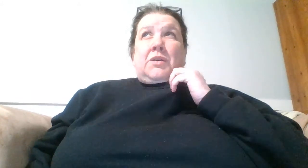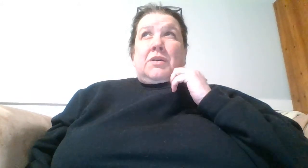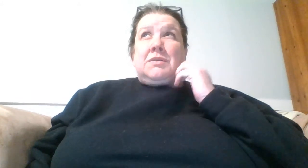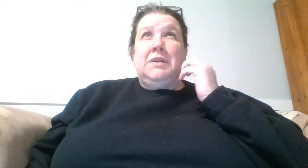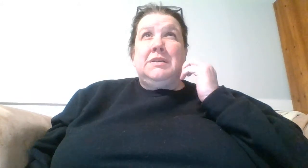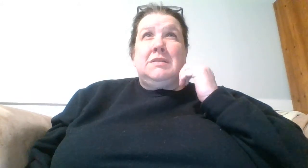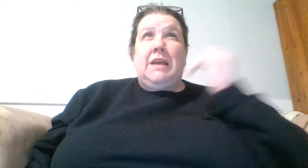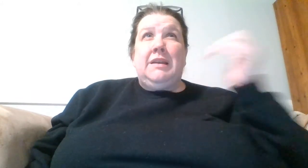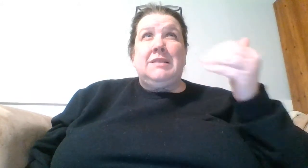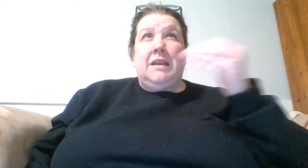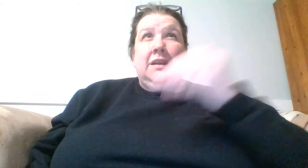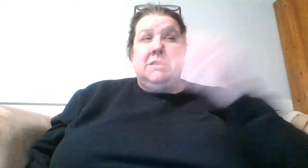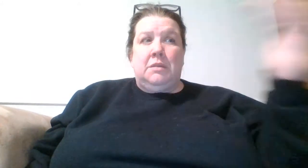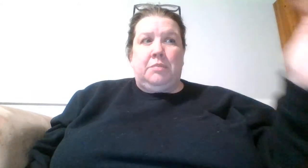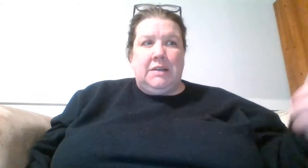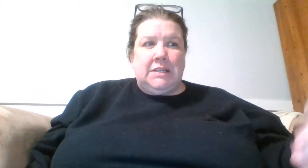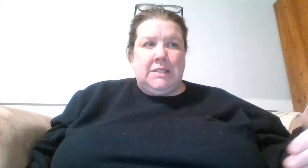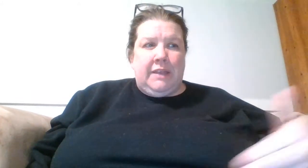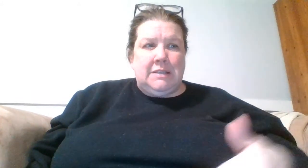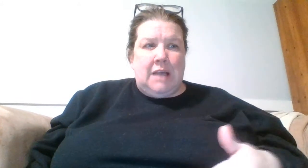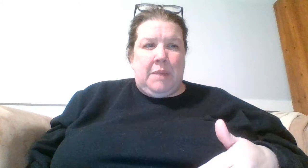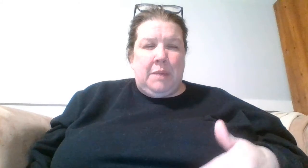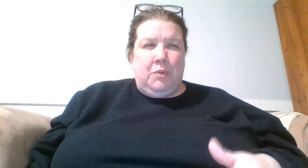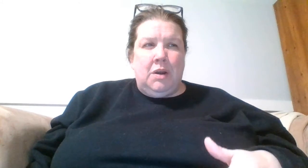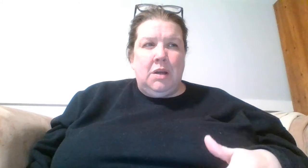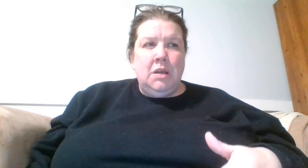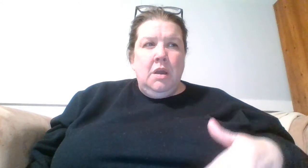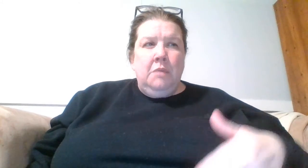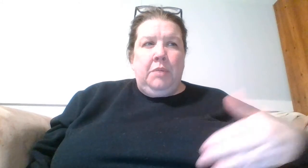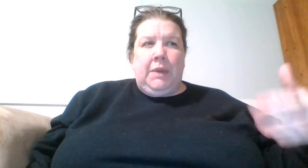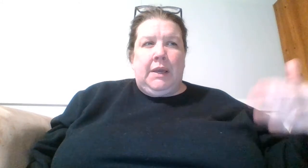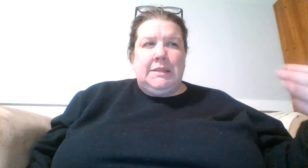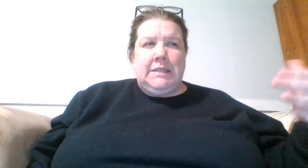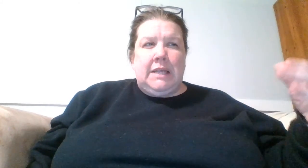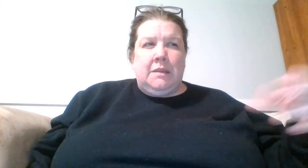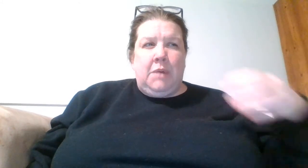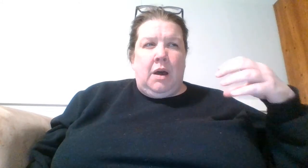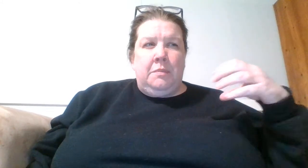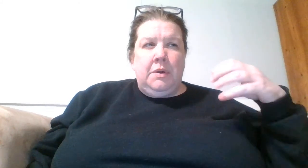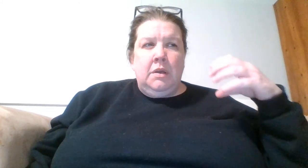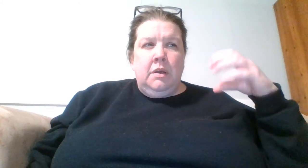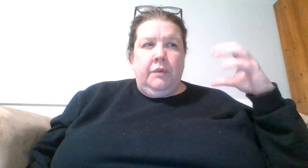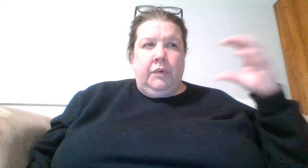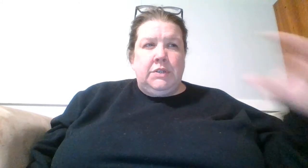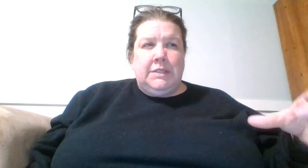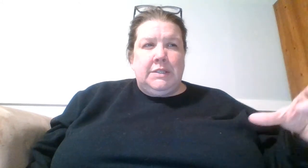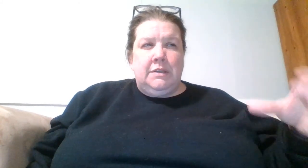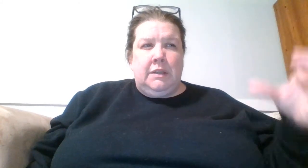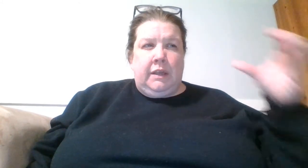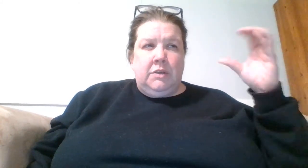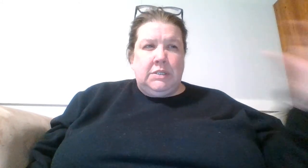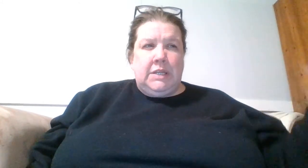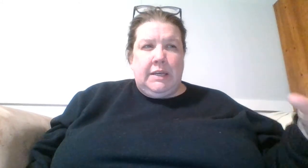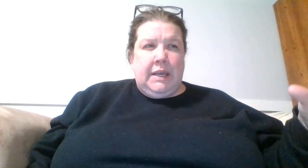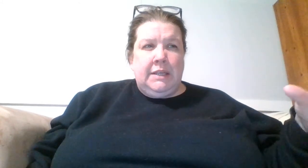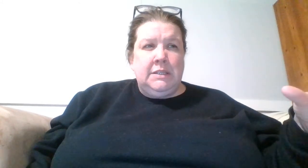goals, so it's 10 days on each of the projects that's on my board. But because I set them up for just 10 days,